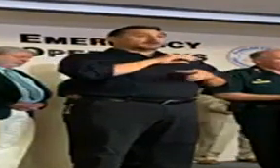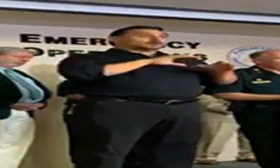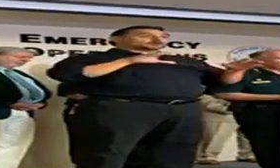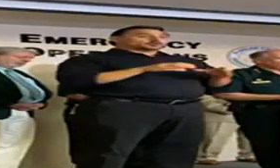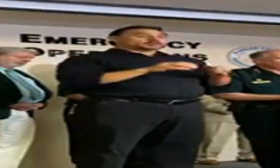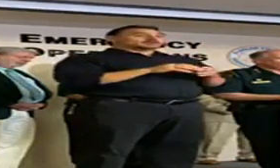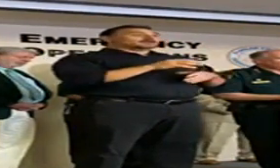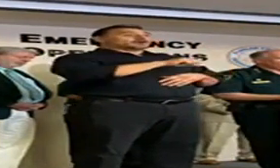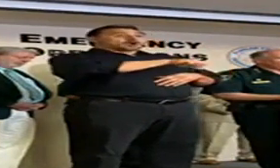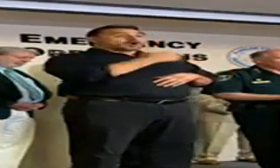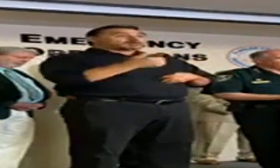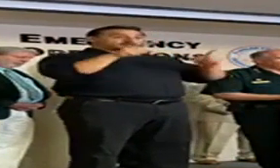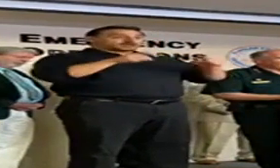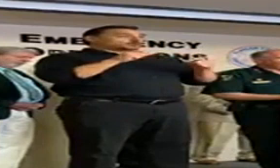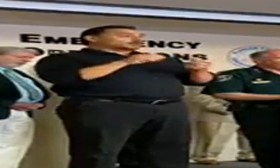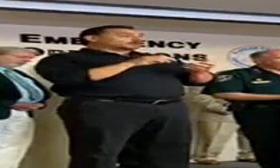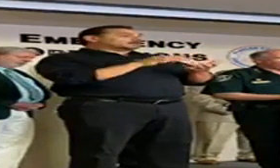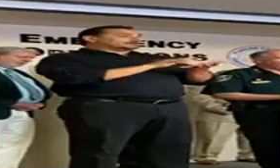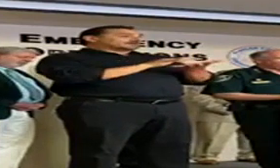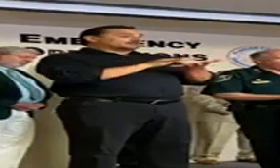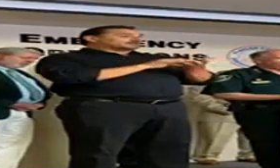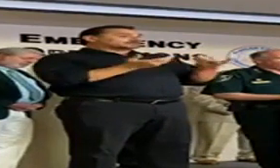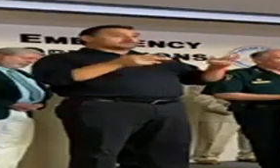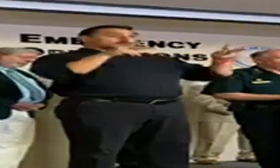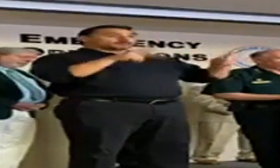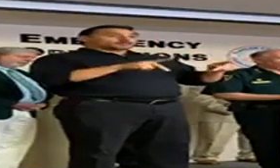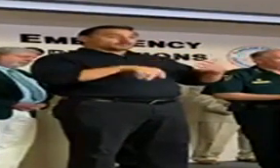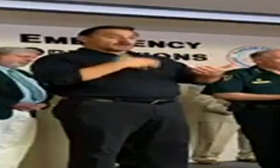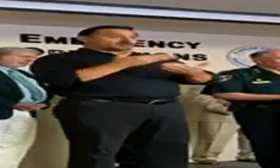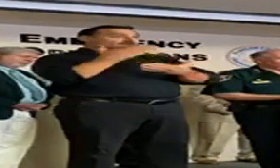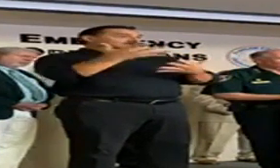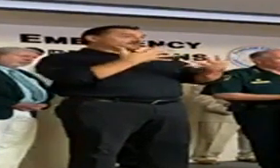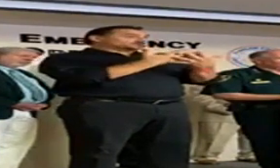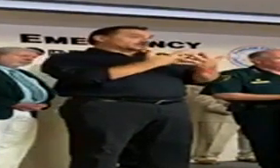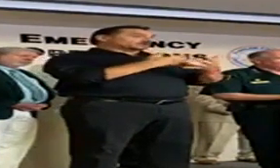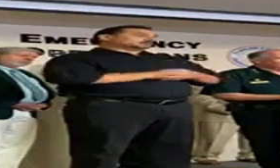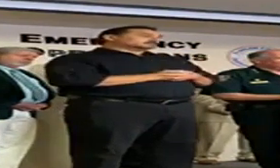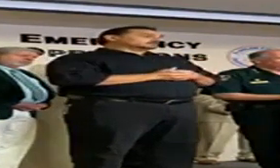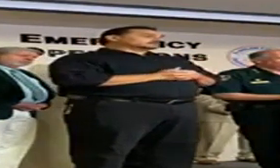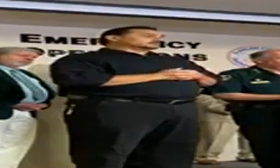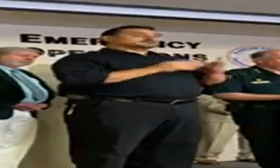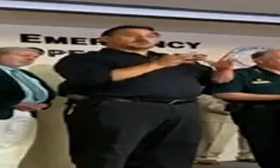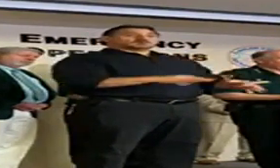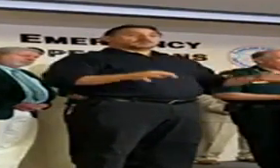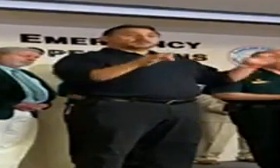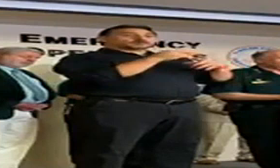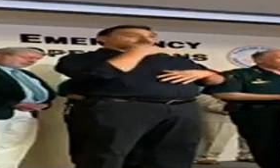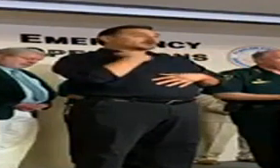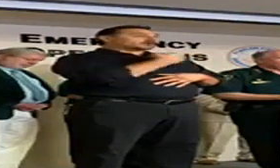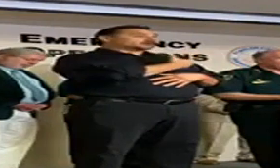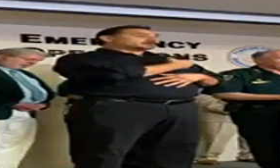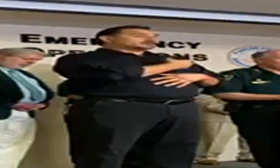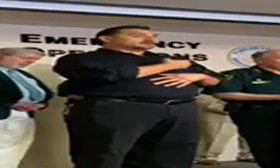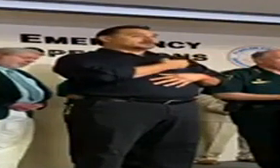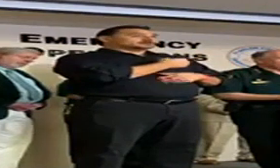secondary screen with the medical staff upon arrival at the jail. It's important for us to keep the